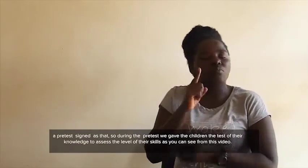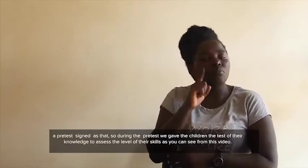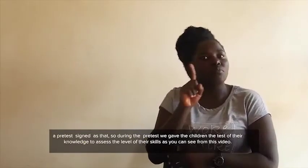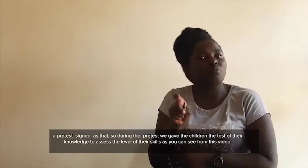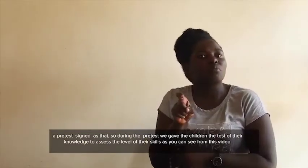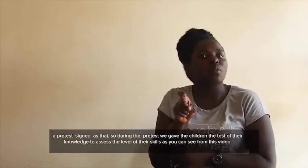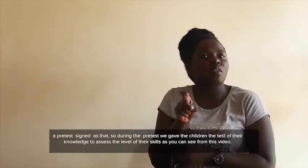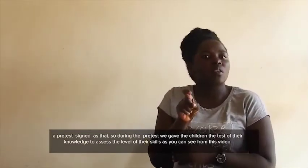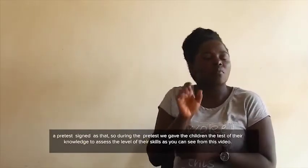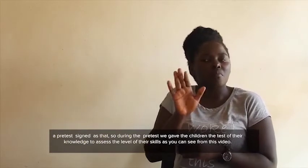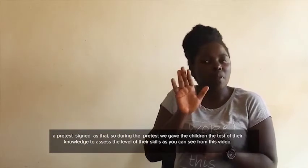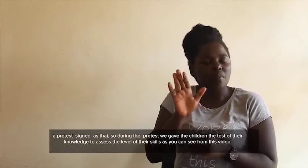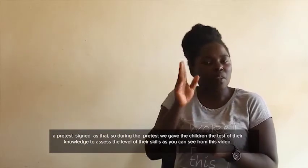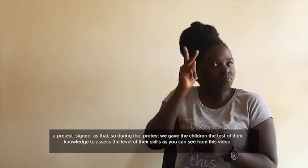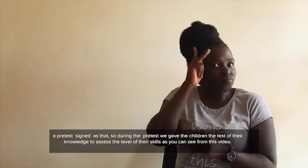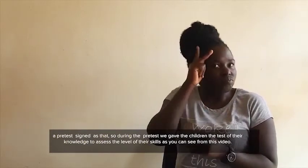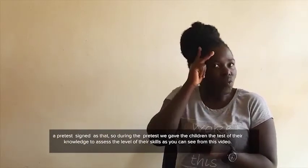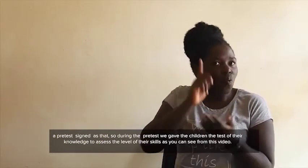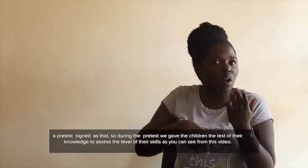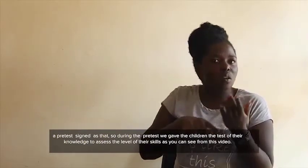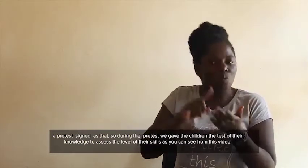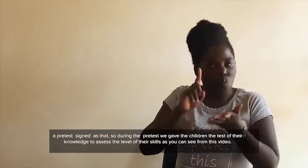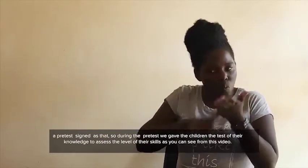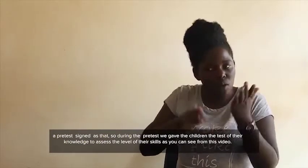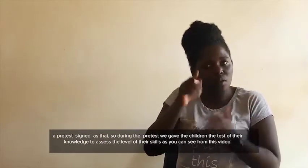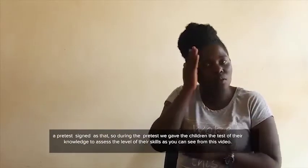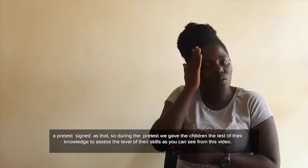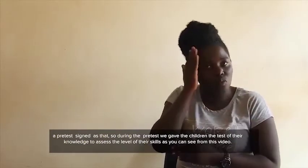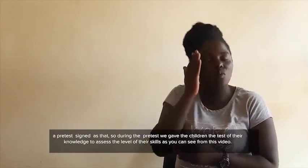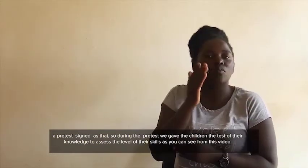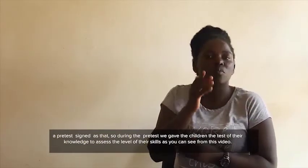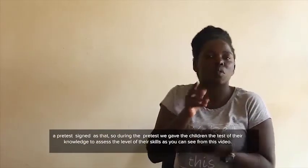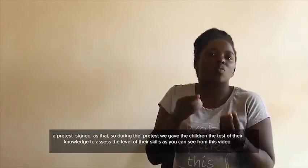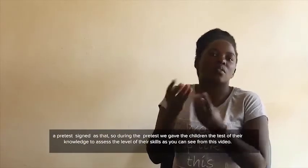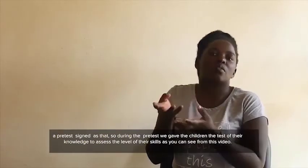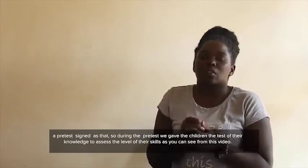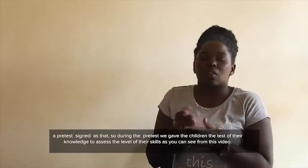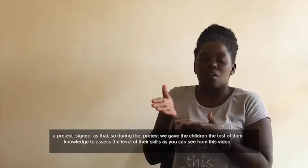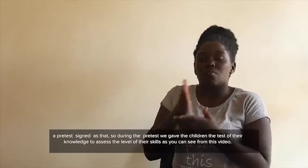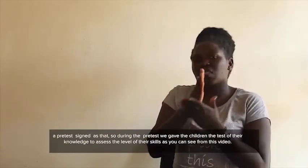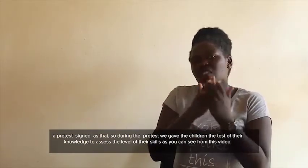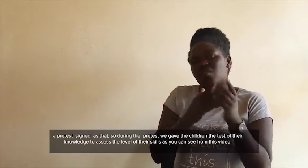a test of their knowledge to know, to assess the level of their skills,